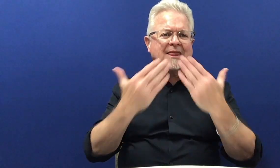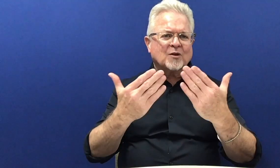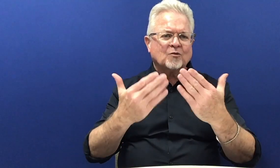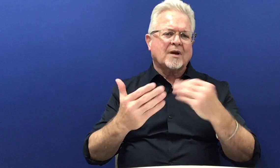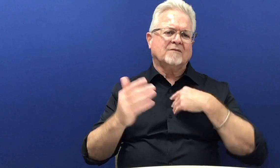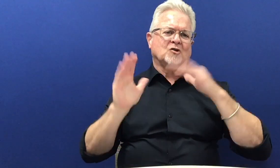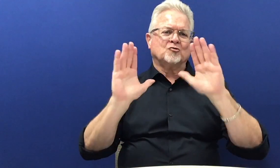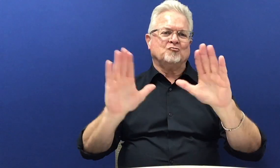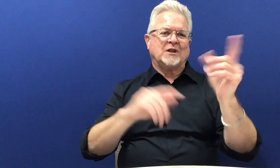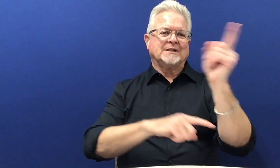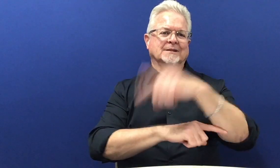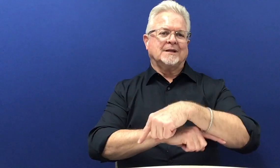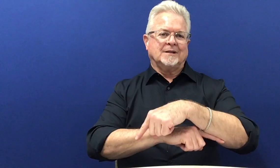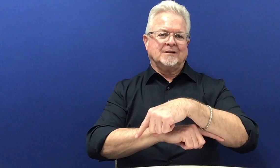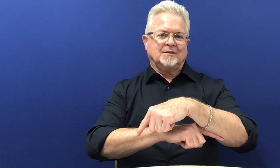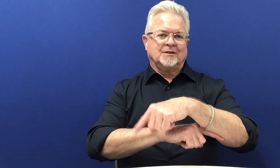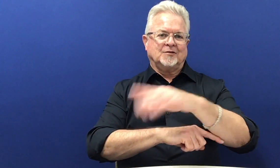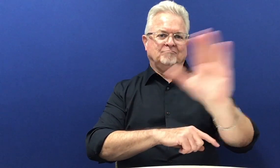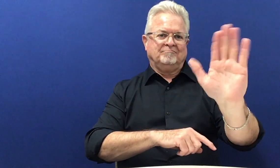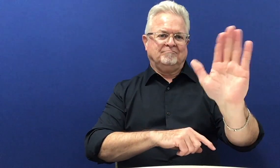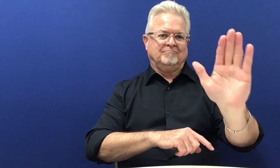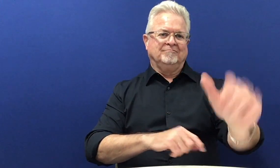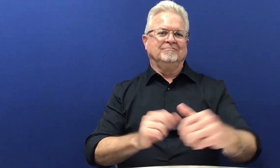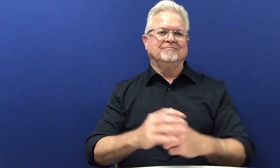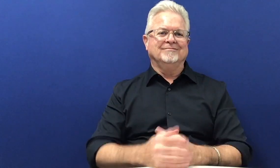Thank you so much and have a great day. Bye everyone.